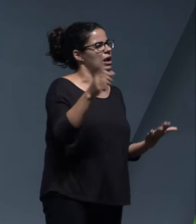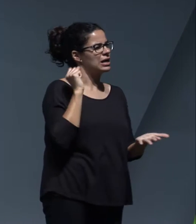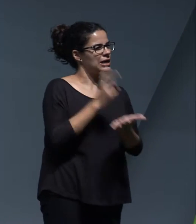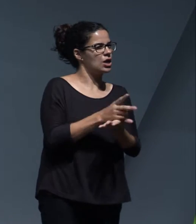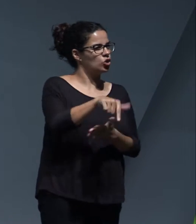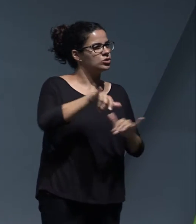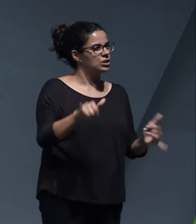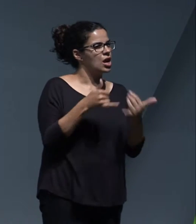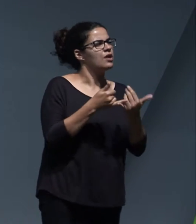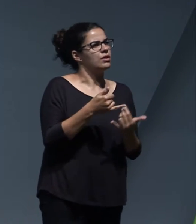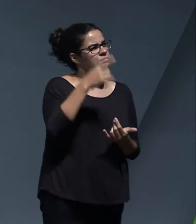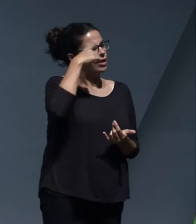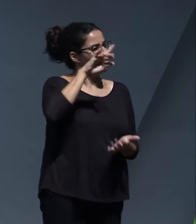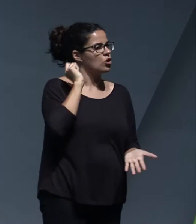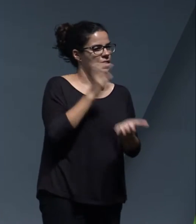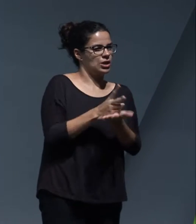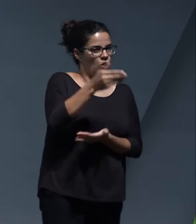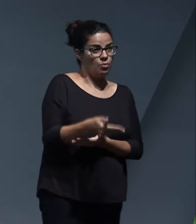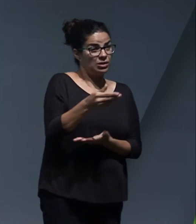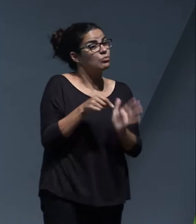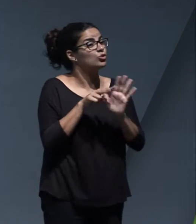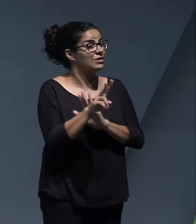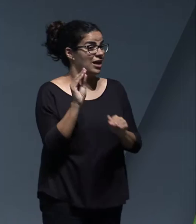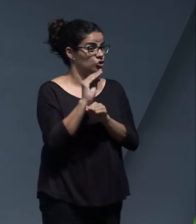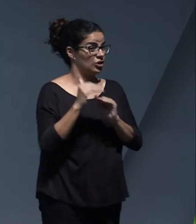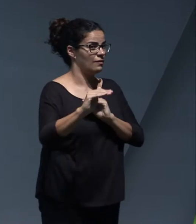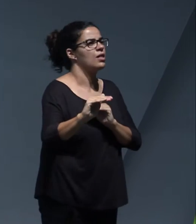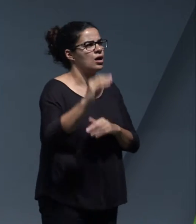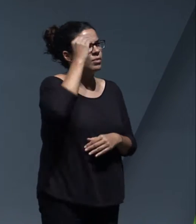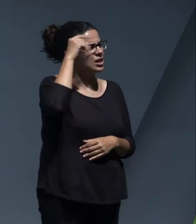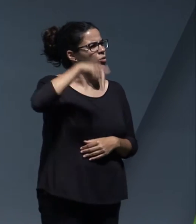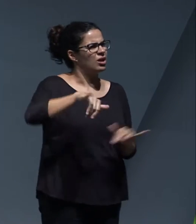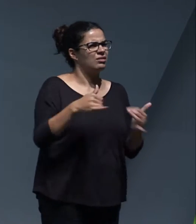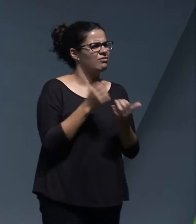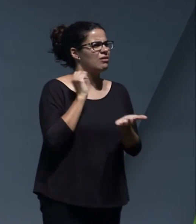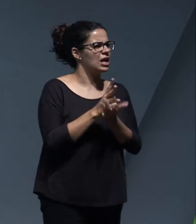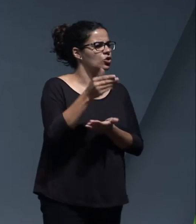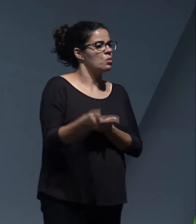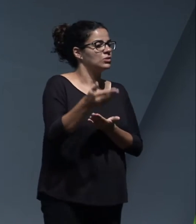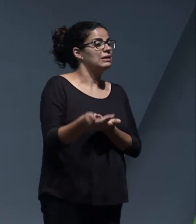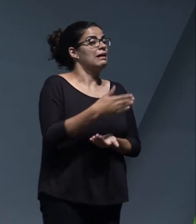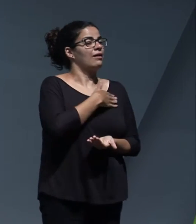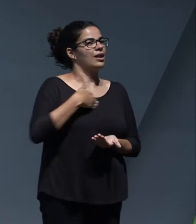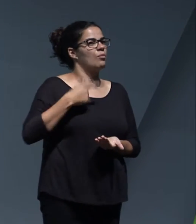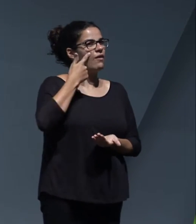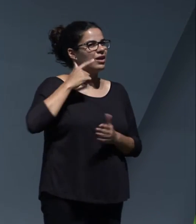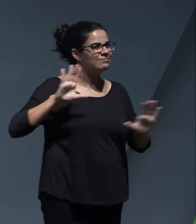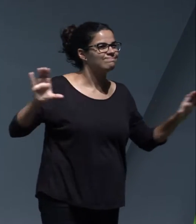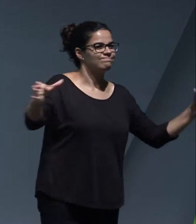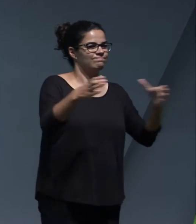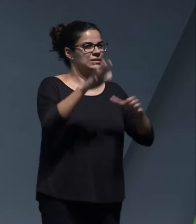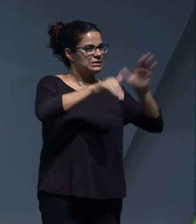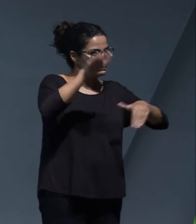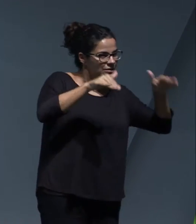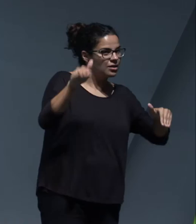August on the island of Tenerife, the major challenges with regard to sustainability to bring all the interlocutors